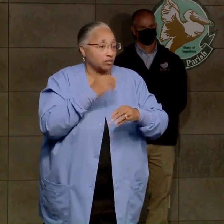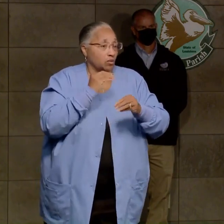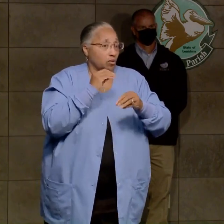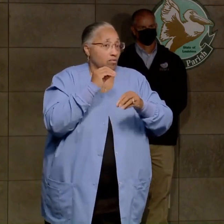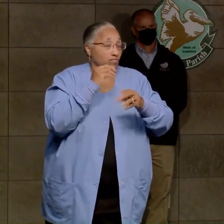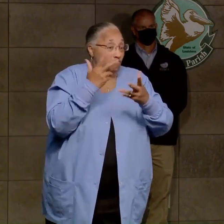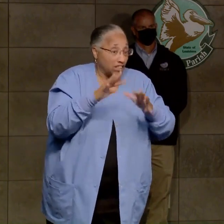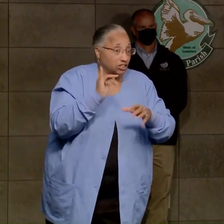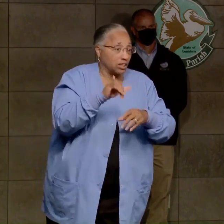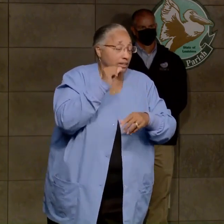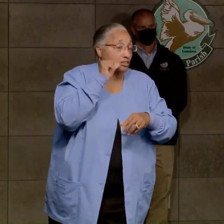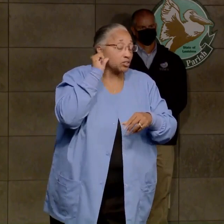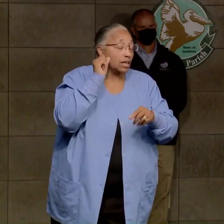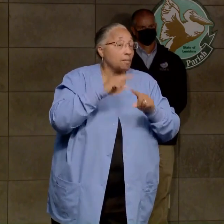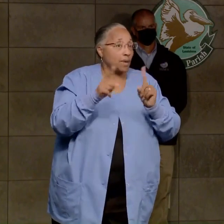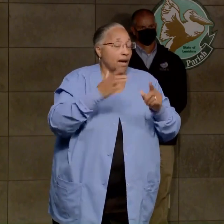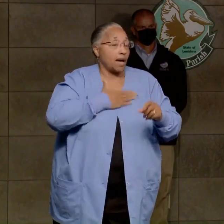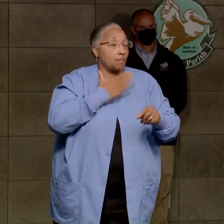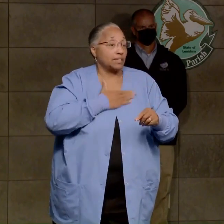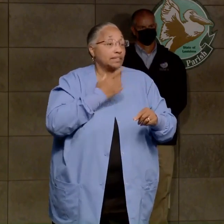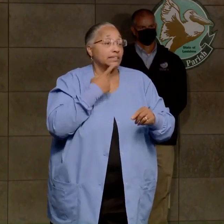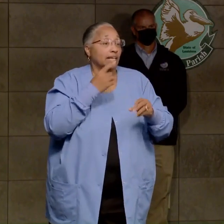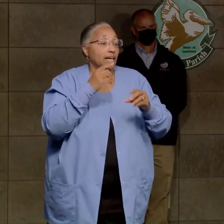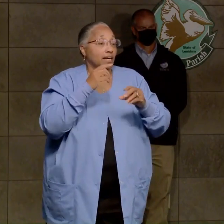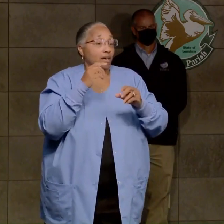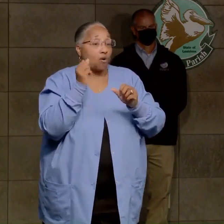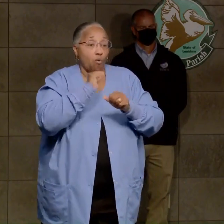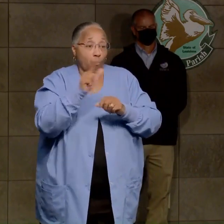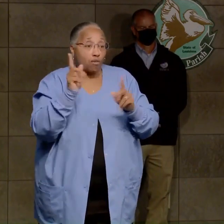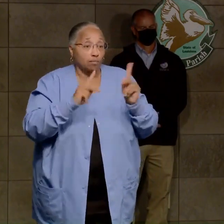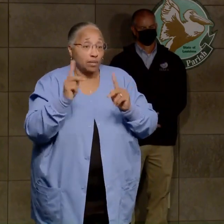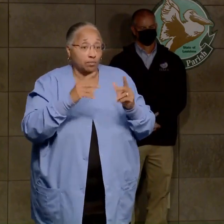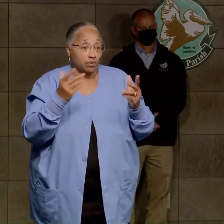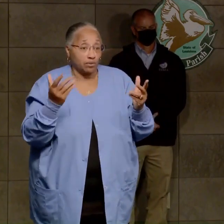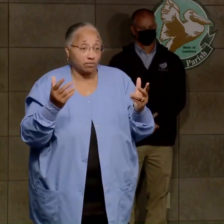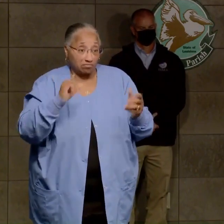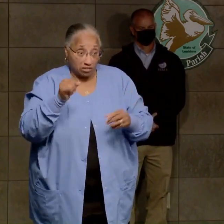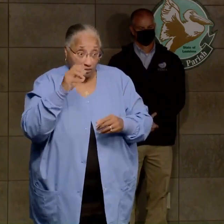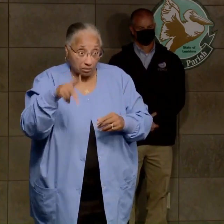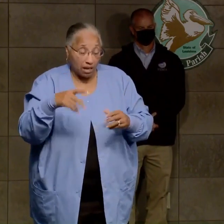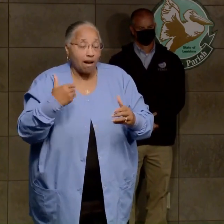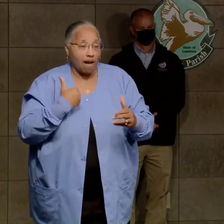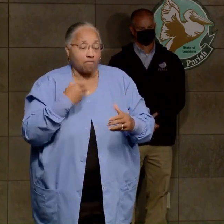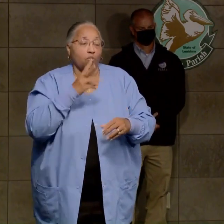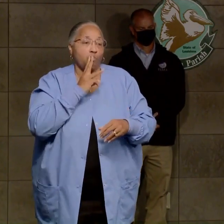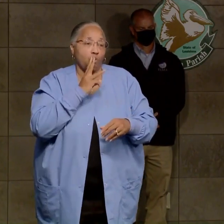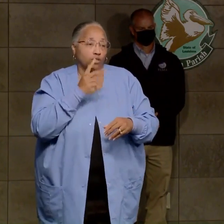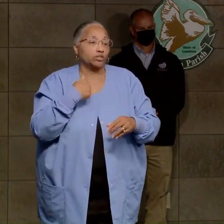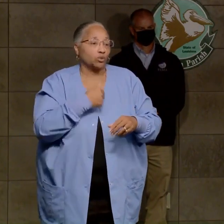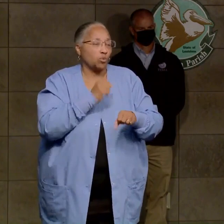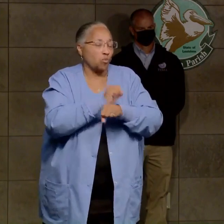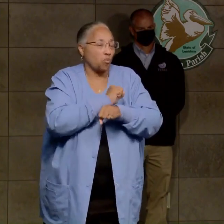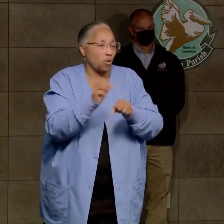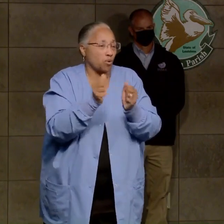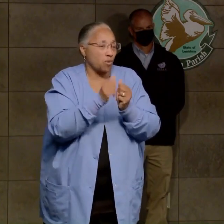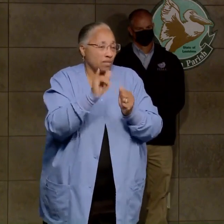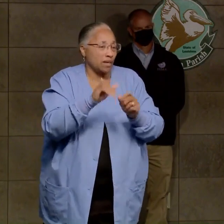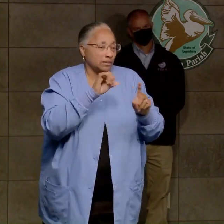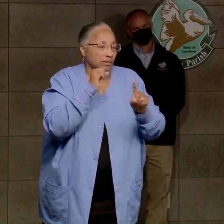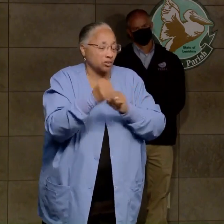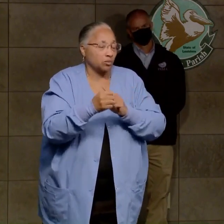but I can happily say that no one in this parish is without water. So we're working around that. We have our